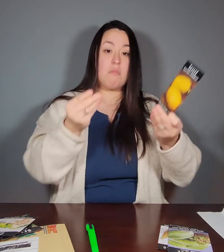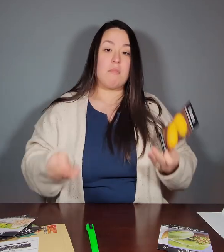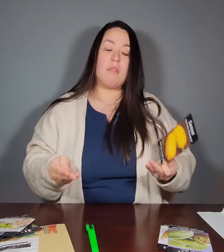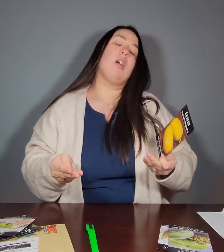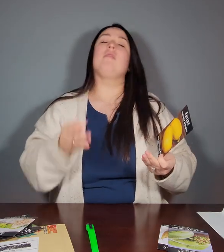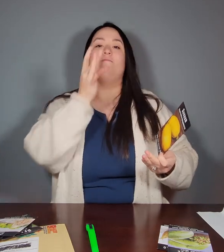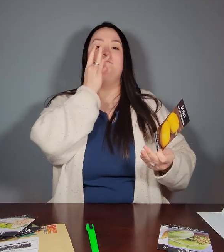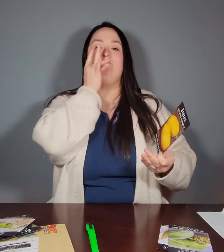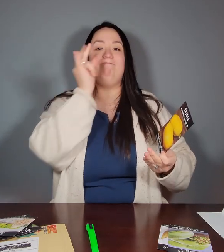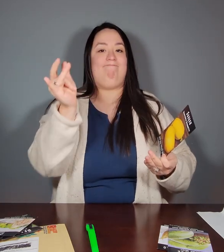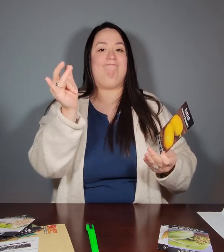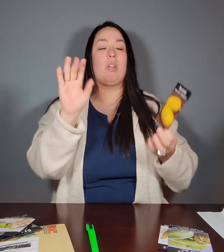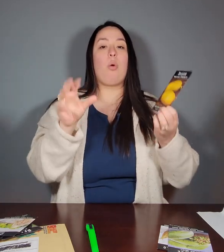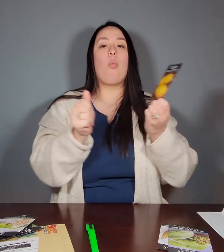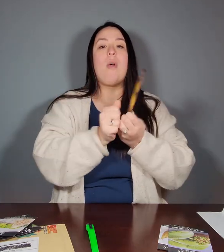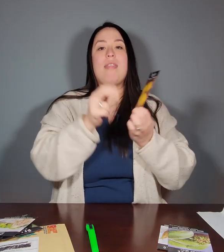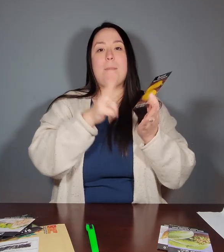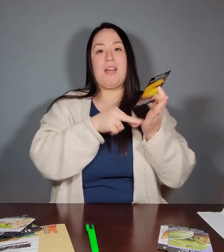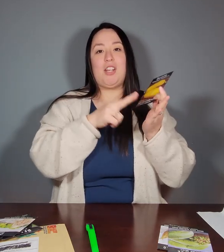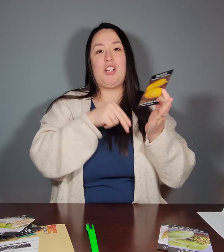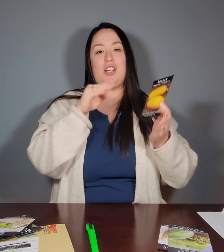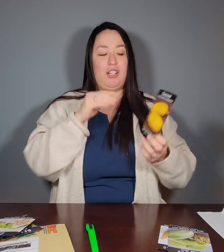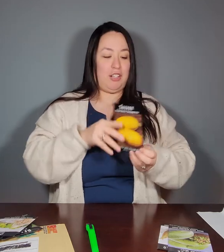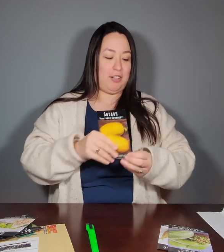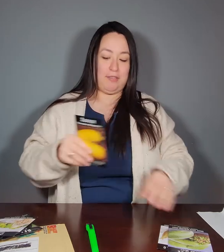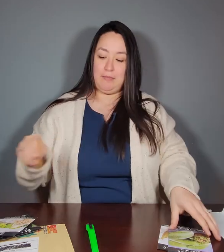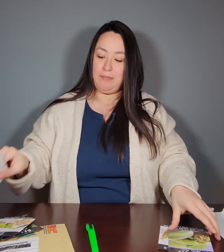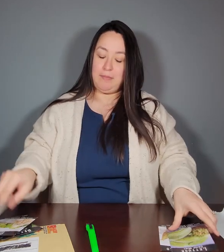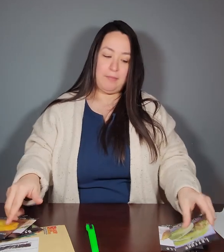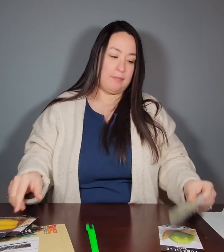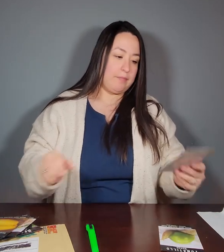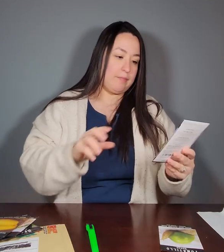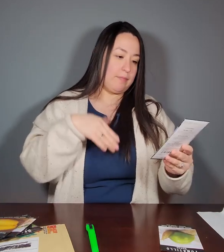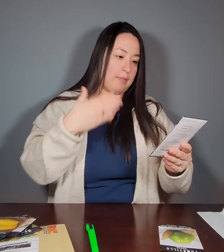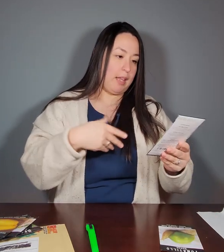it's done, oh, it's delicious, and it's really good with butter. Okay, next.